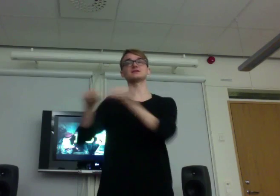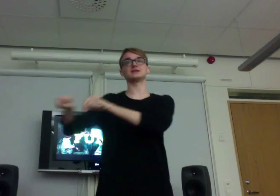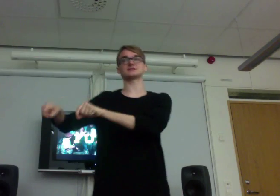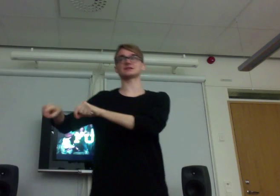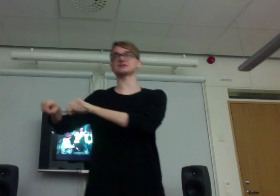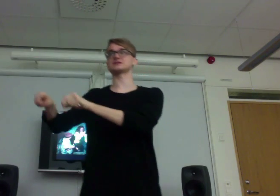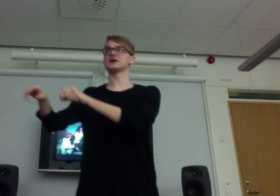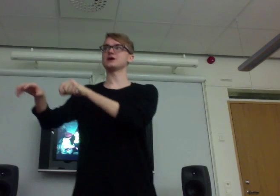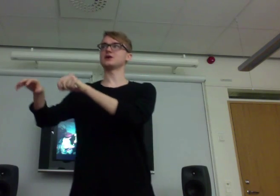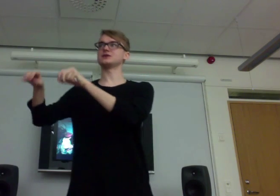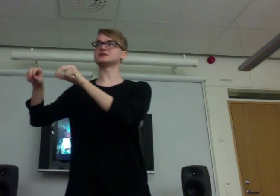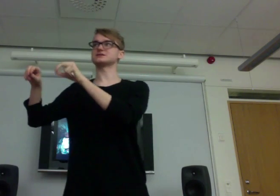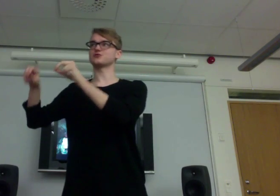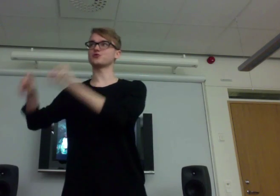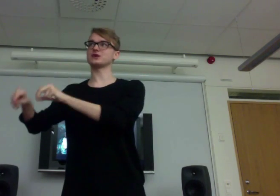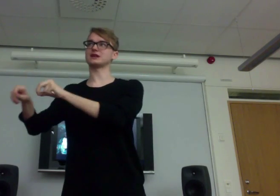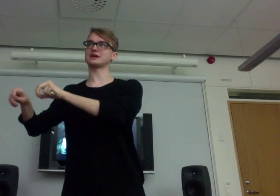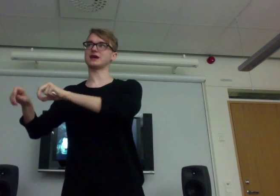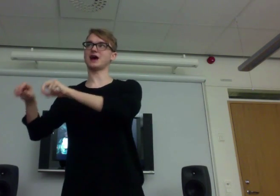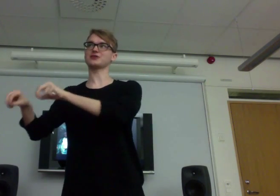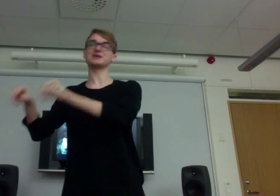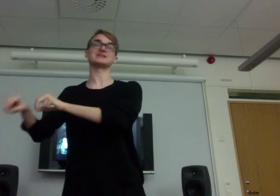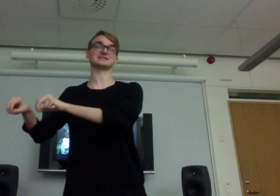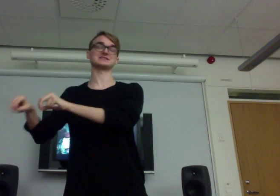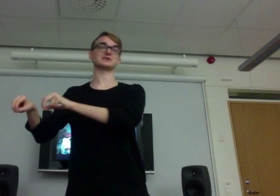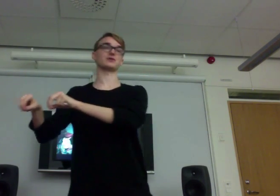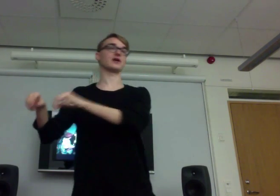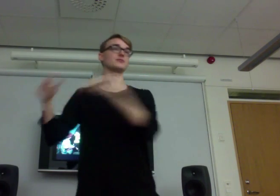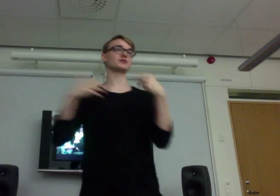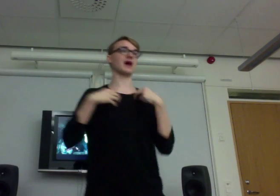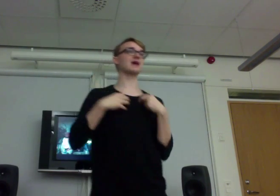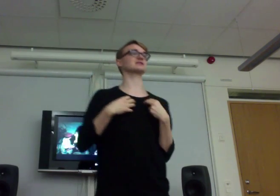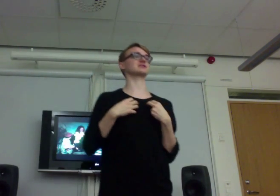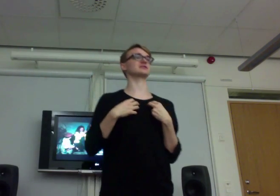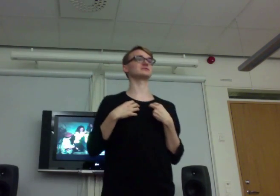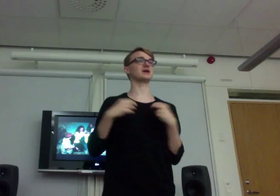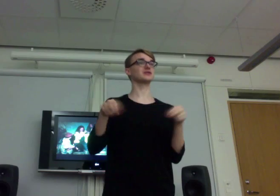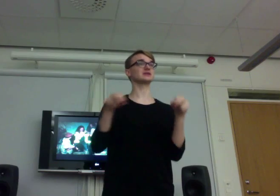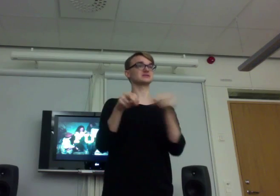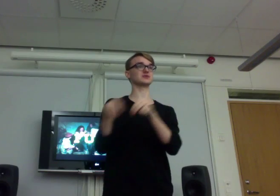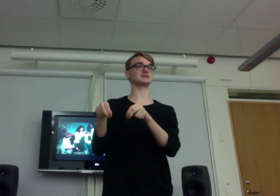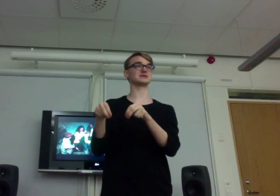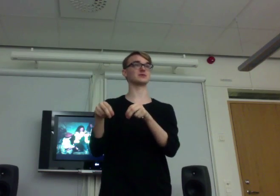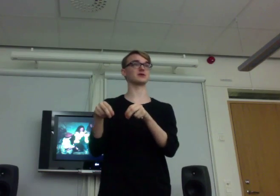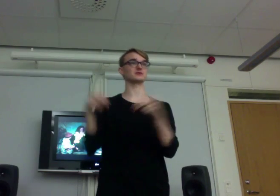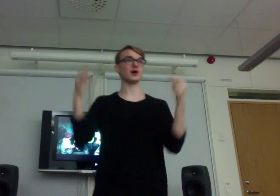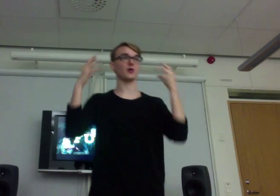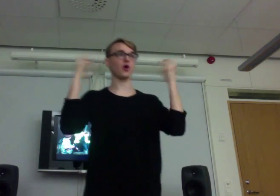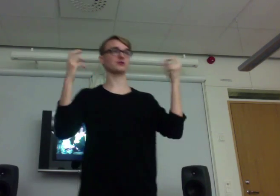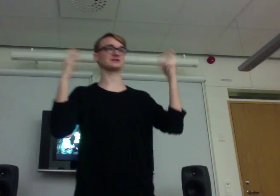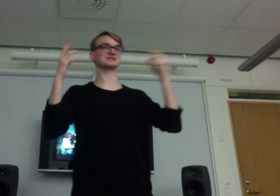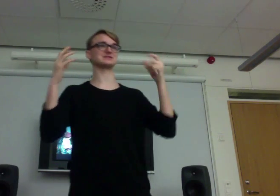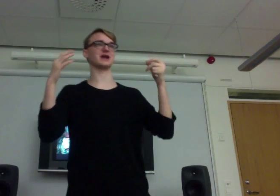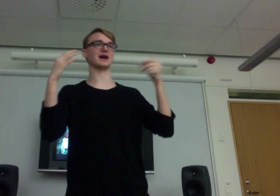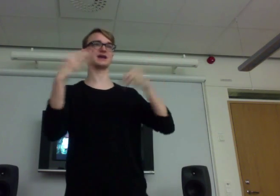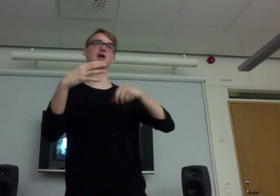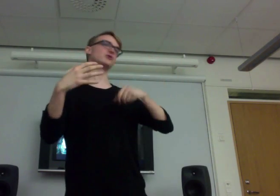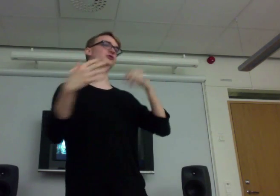this is, this is really, I think this is similar. I'm not an actor, but I think it's really similar to how artists, like, do